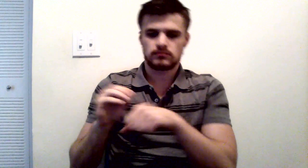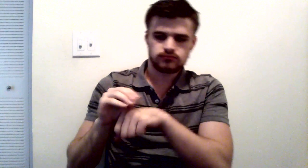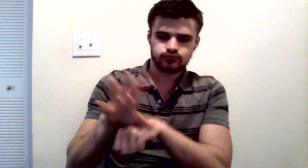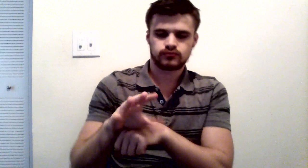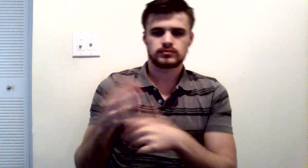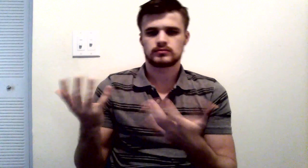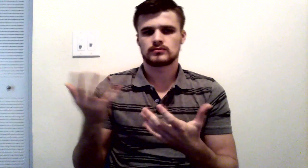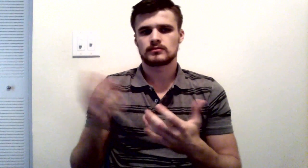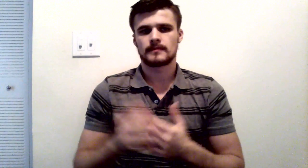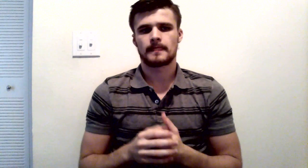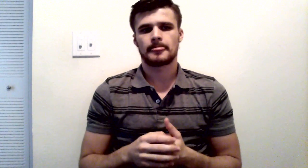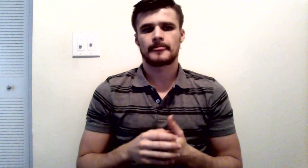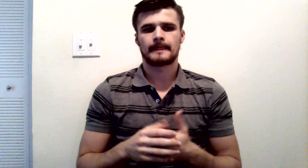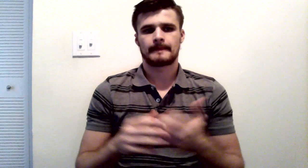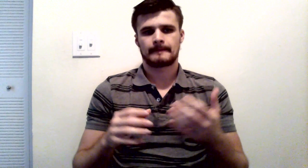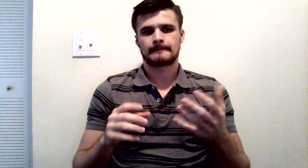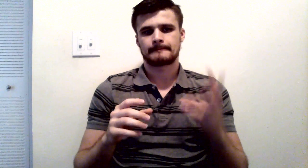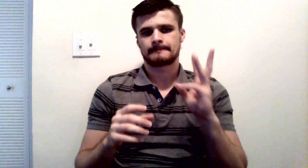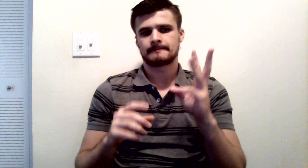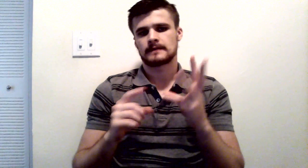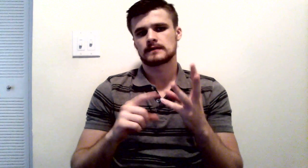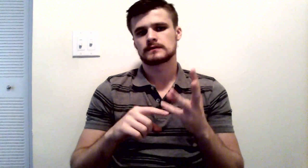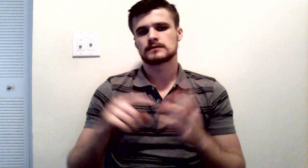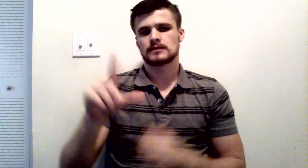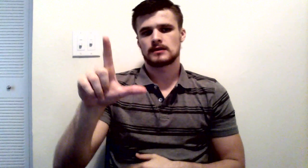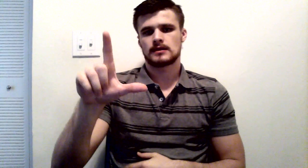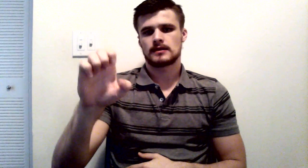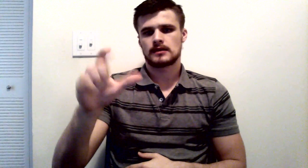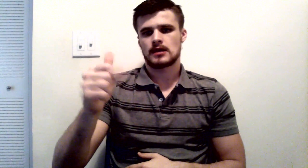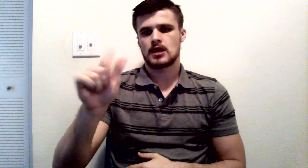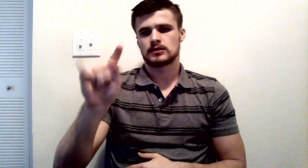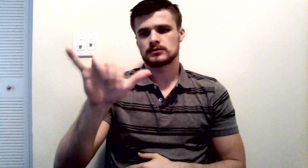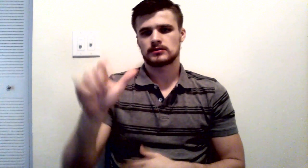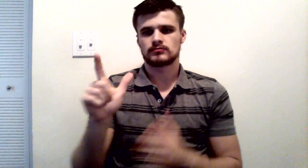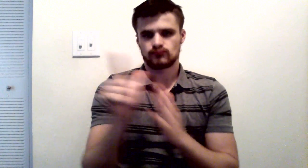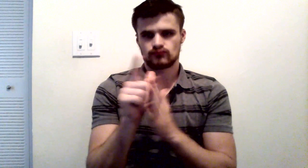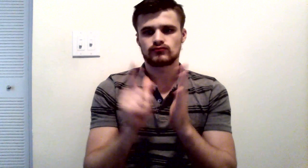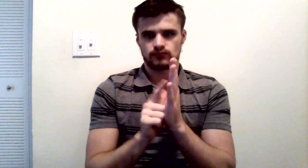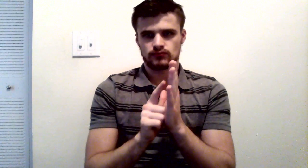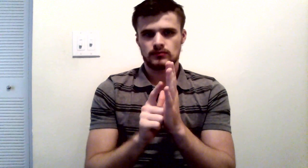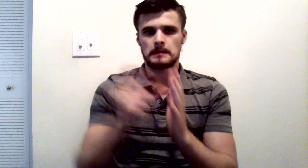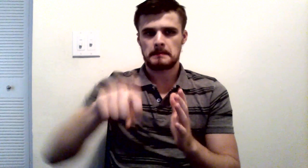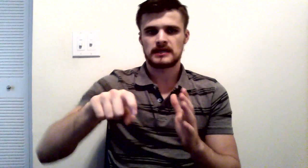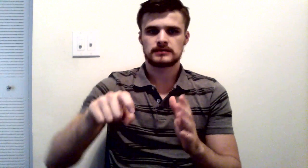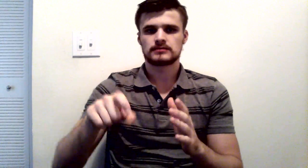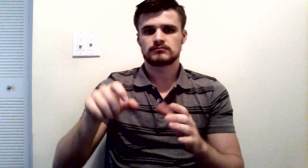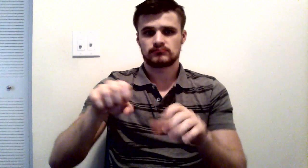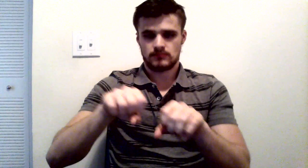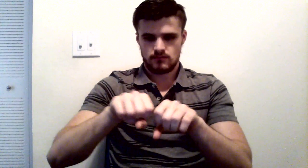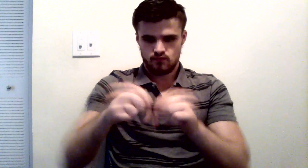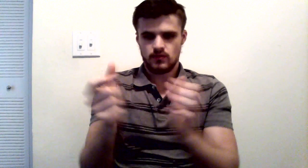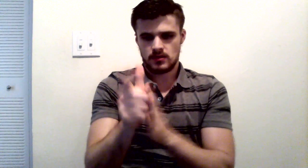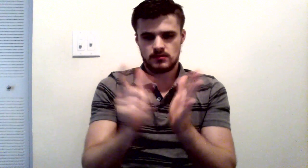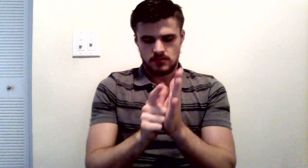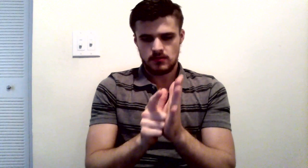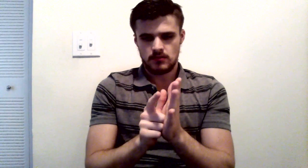Legality. The act must have been made illegal prior to its commission. If something can't be